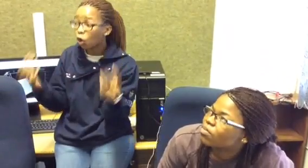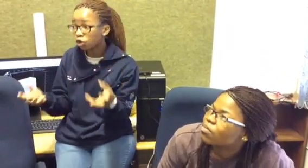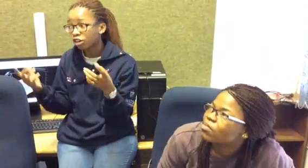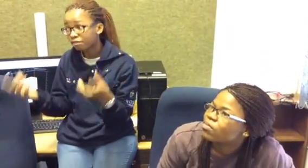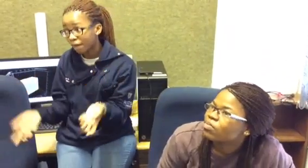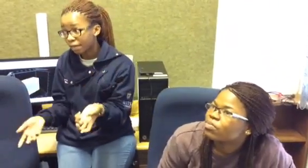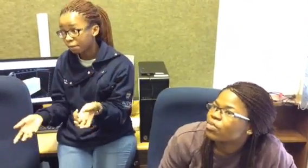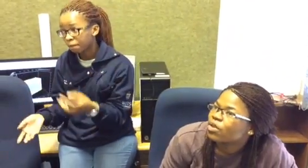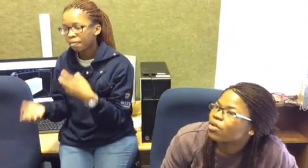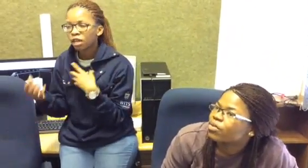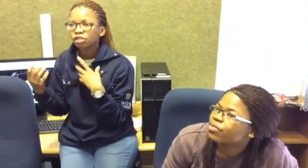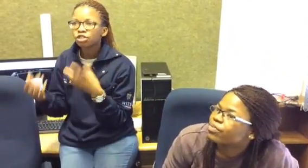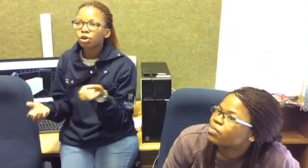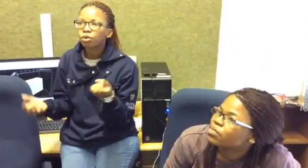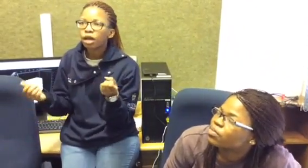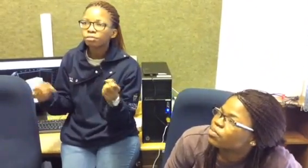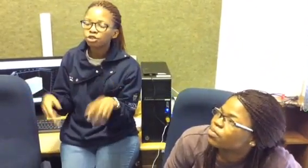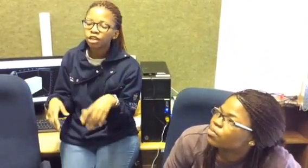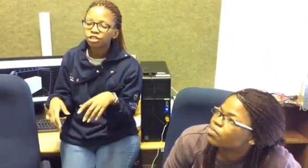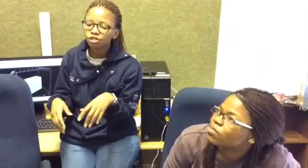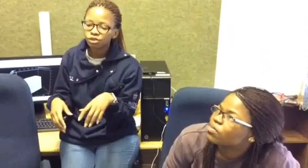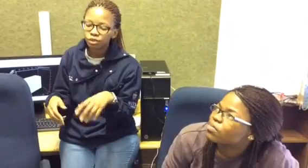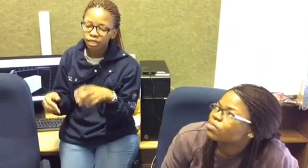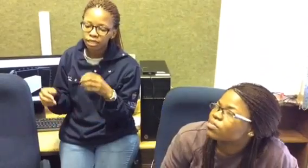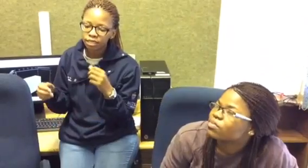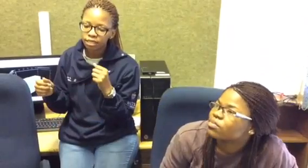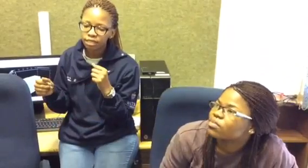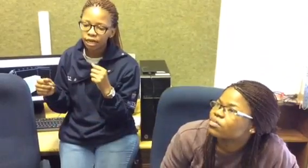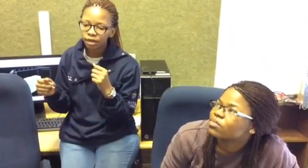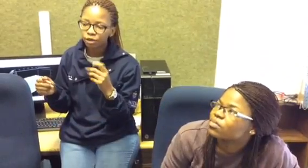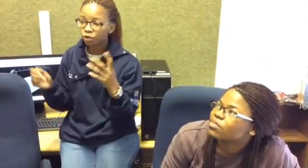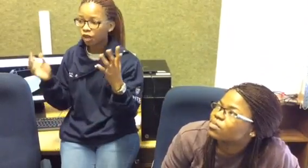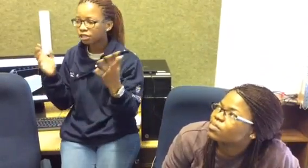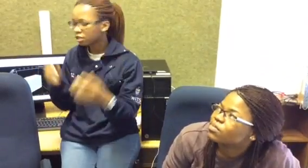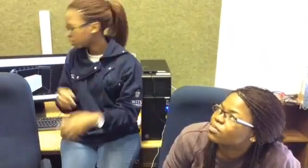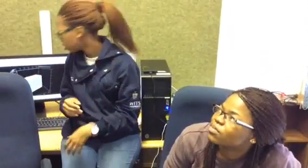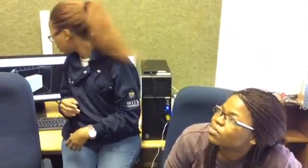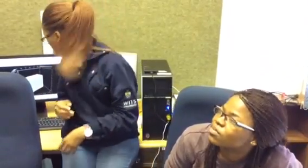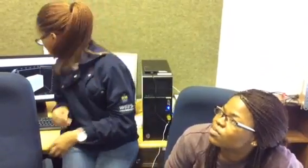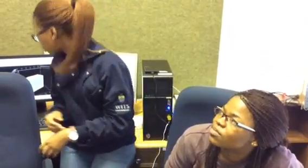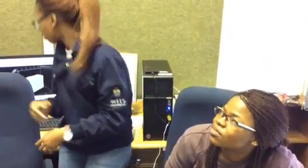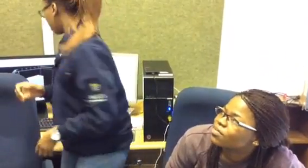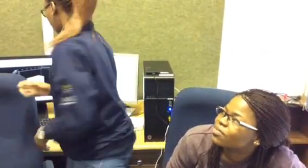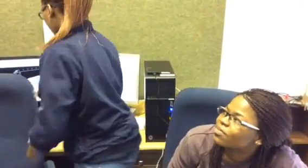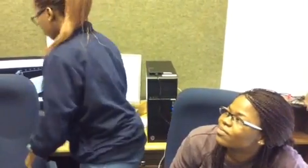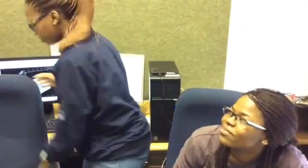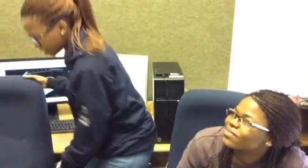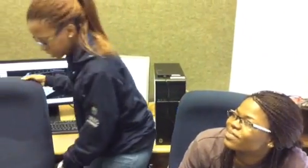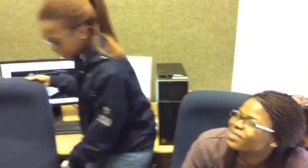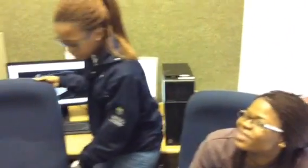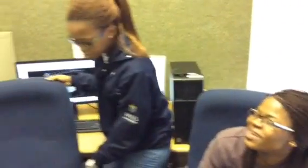whole lot of money yeah so what I'm trying to do is create okay I don't know if you can see this